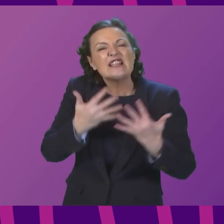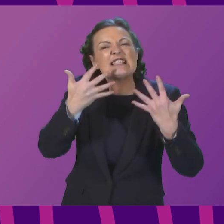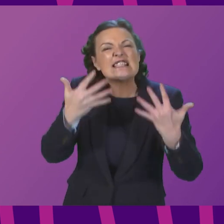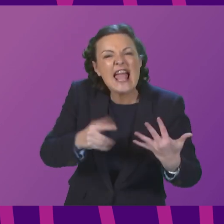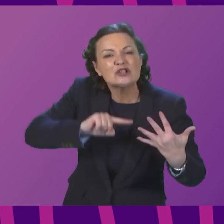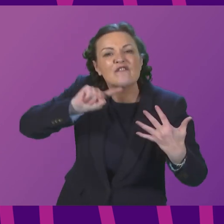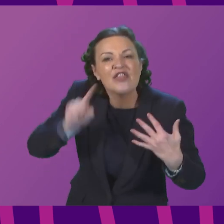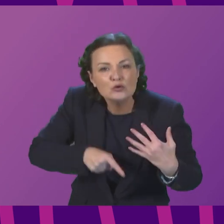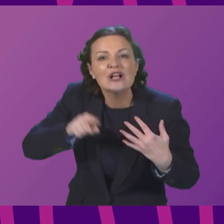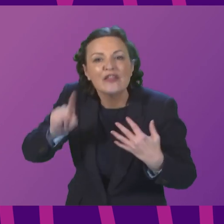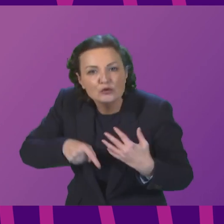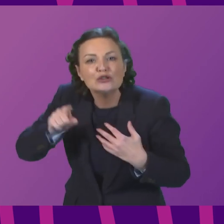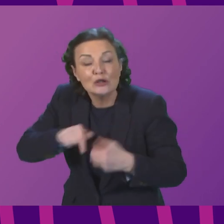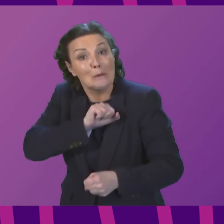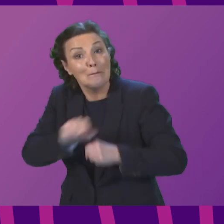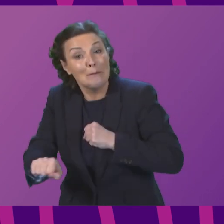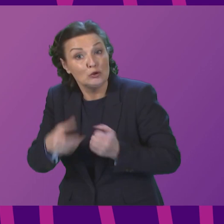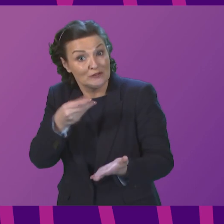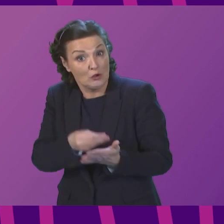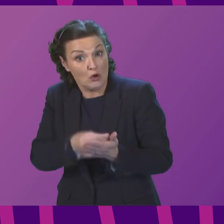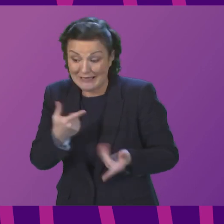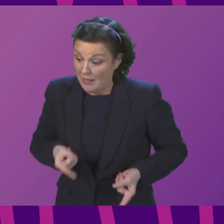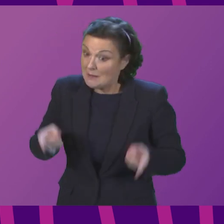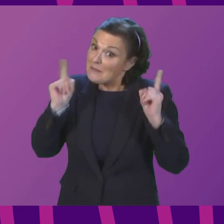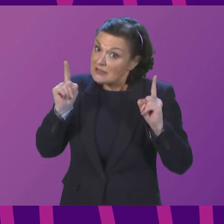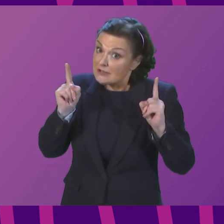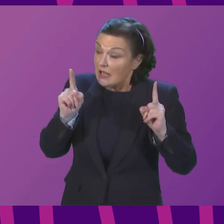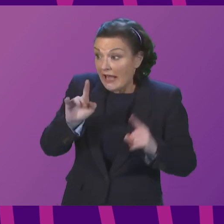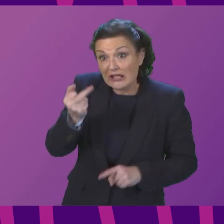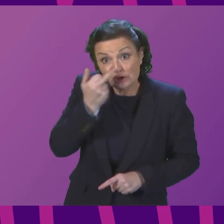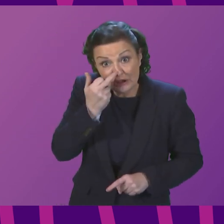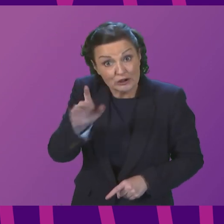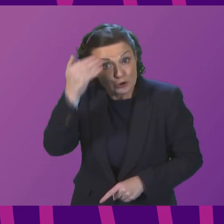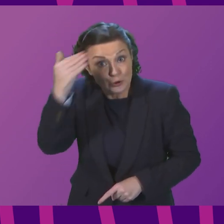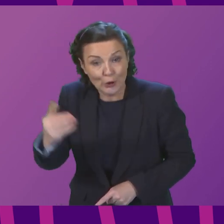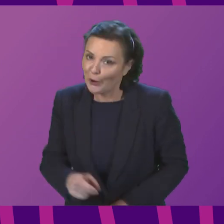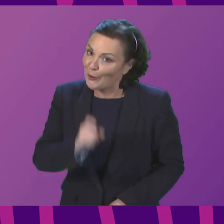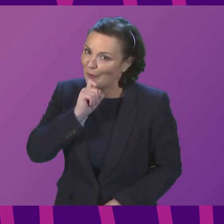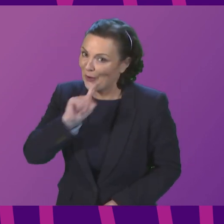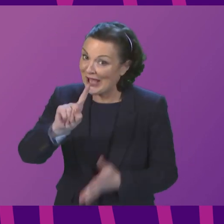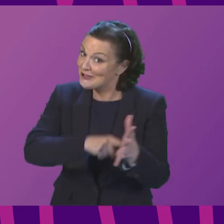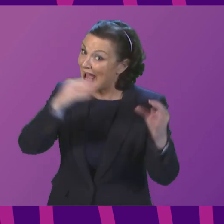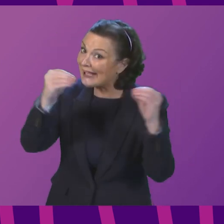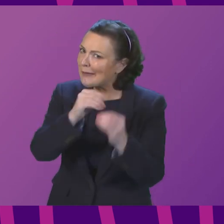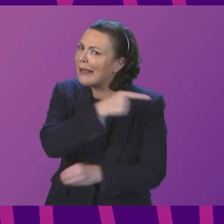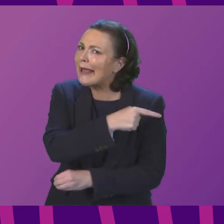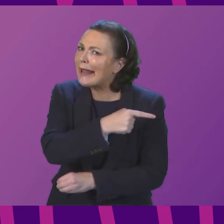establish that. The minister responsible back then, it was presiding officer, in case I haven't guessed it by now, one Jackie Bailey.